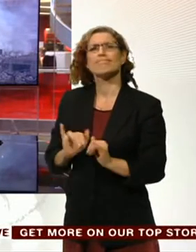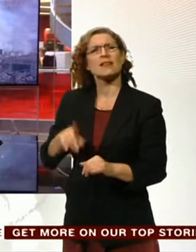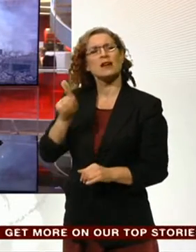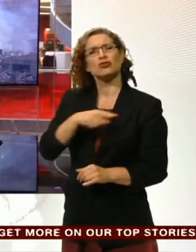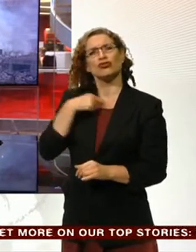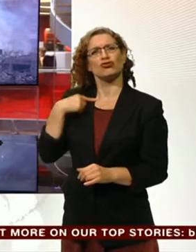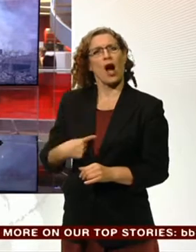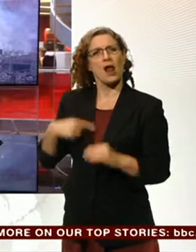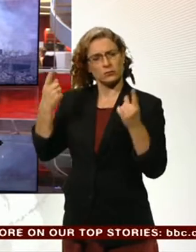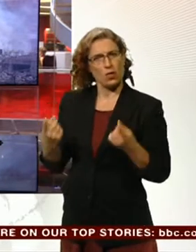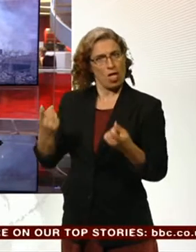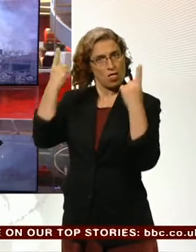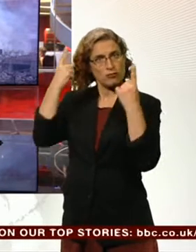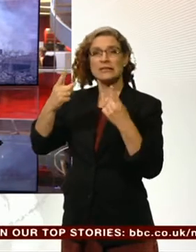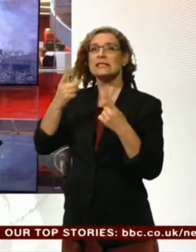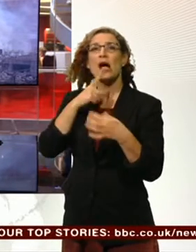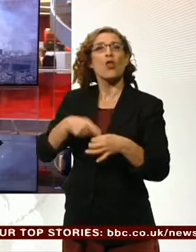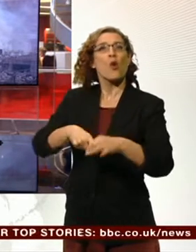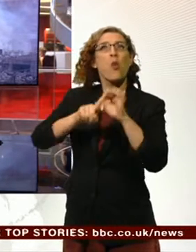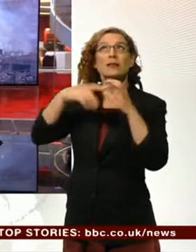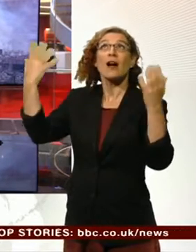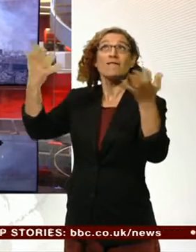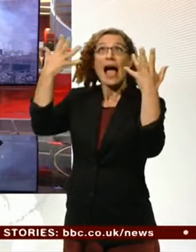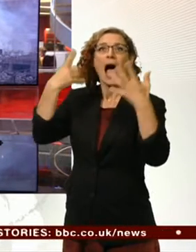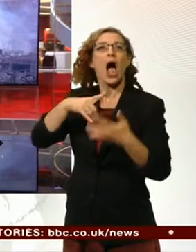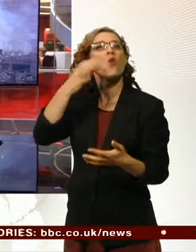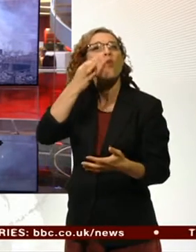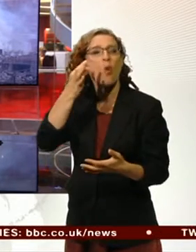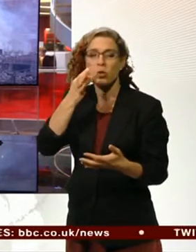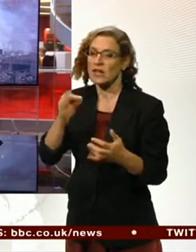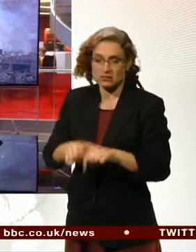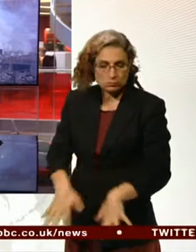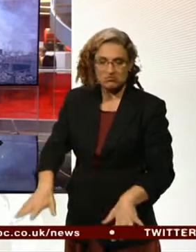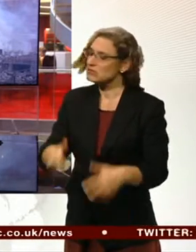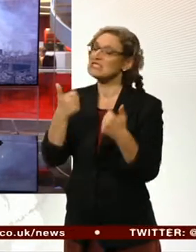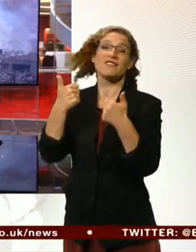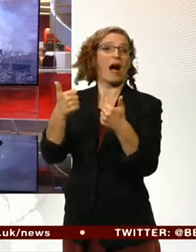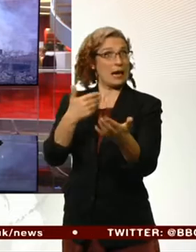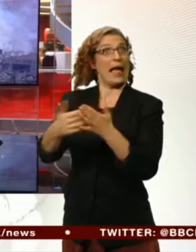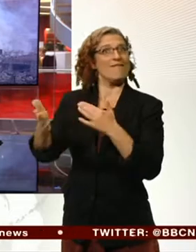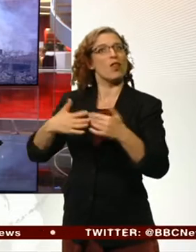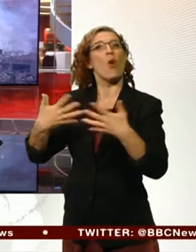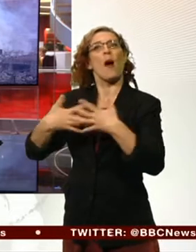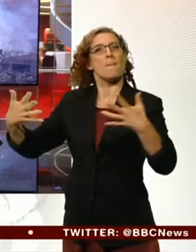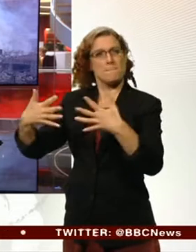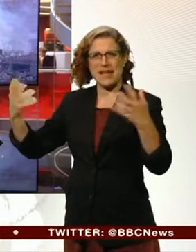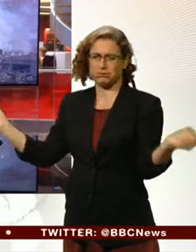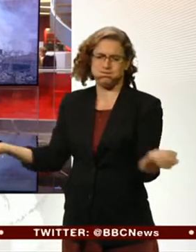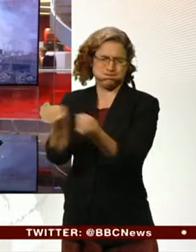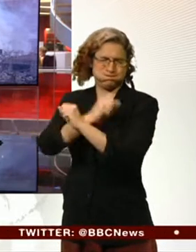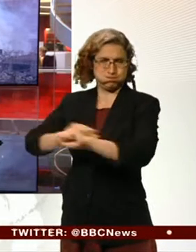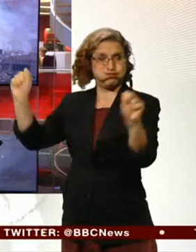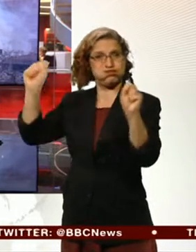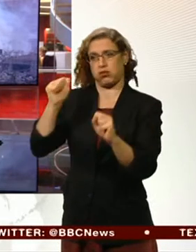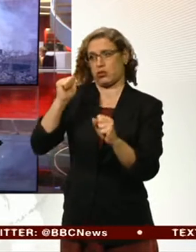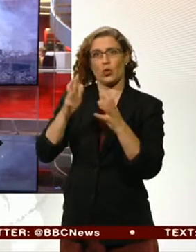insisted that the quality of air and water in the city of Tianjin is safe, despite the massive explosions which took place at a warehouse storing hazardous